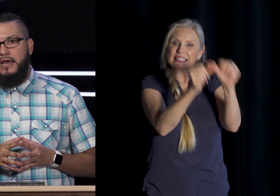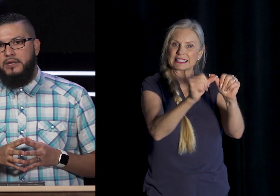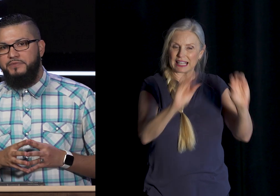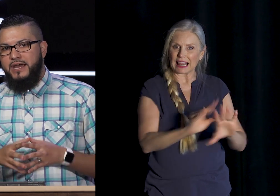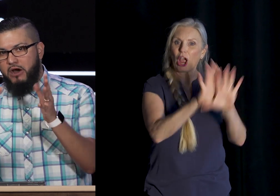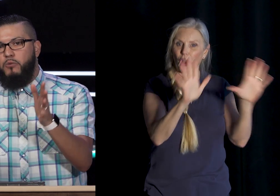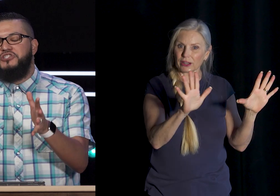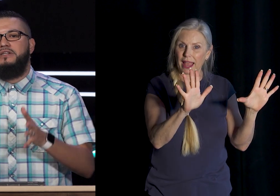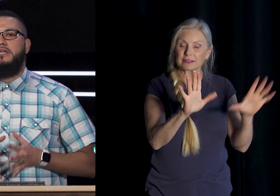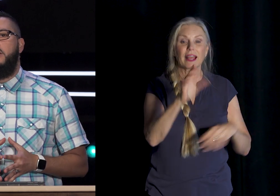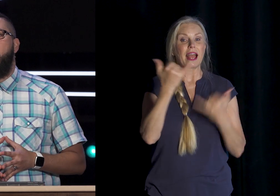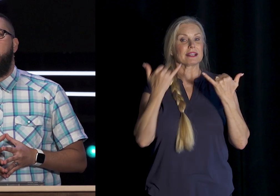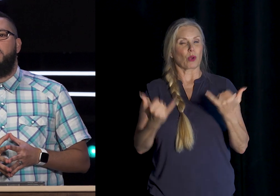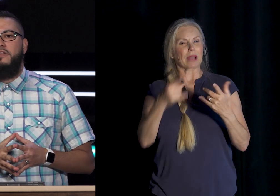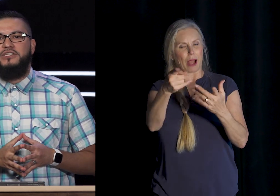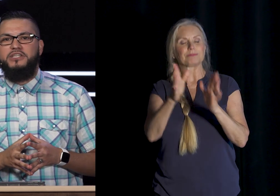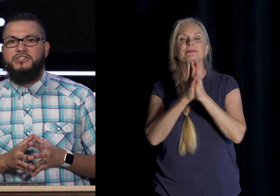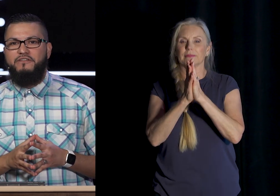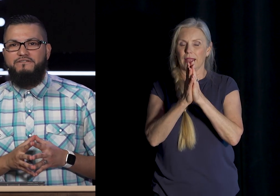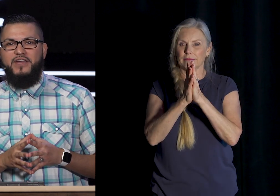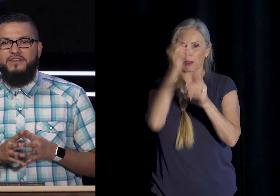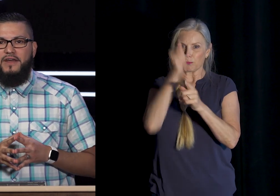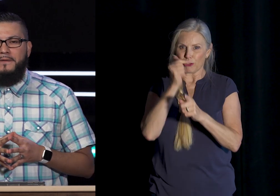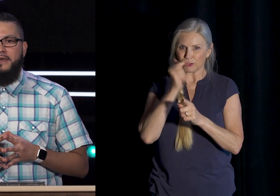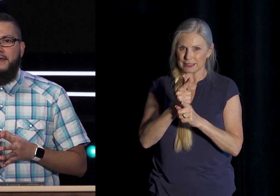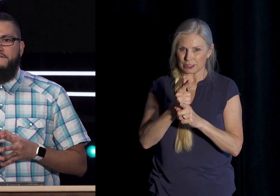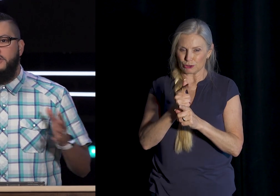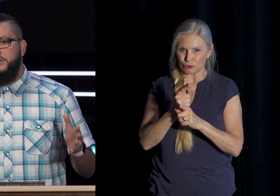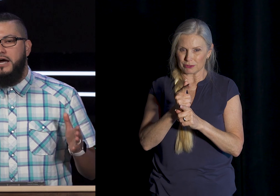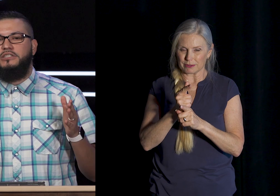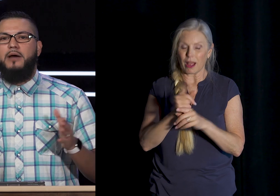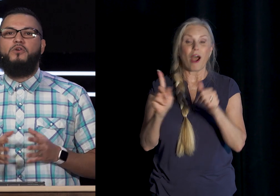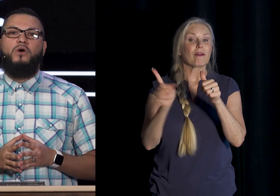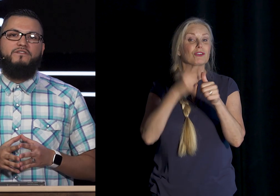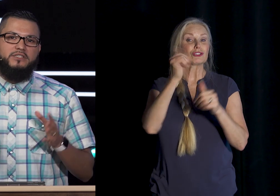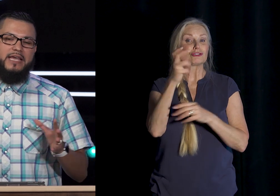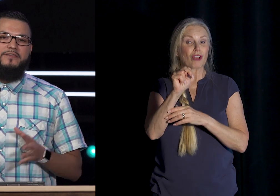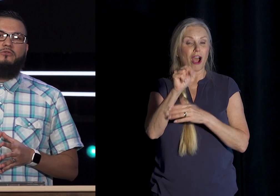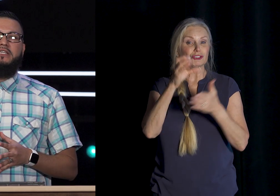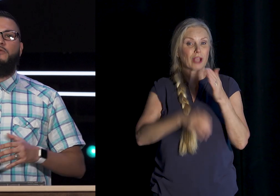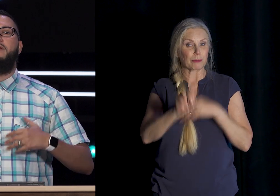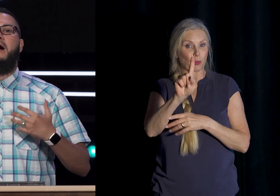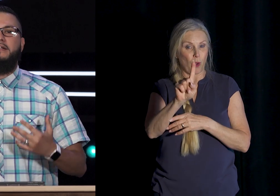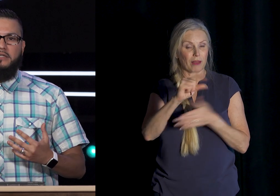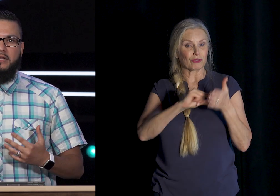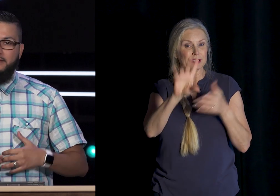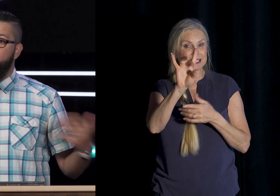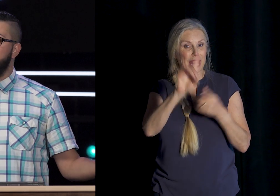light Now I want You to Take heart Brother and Sister In faith Today First John Chapter One Verses Eight Through Ten Reminds Us That if We